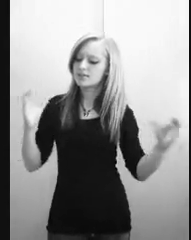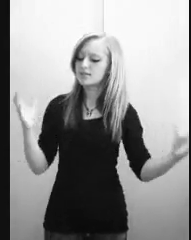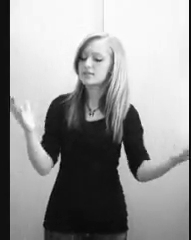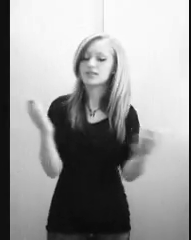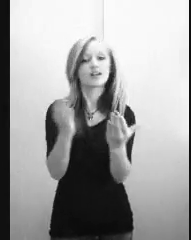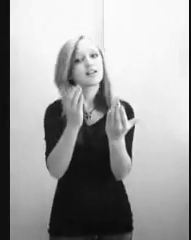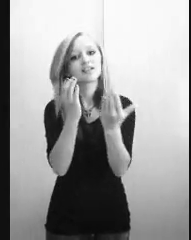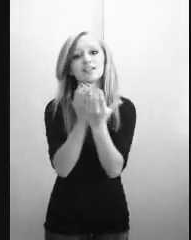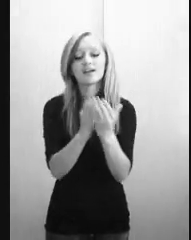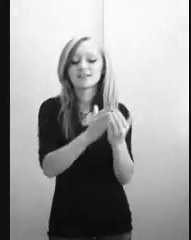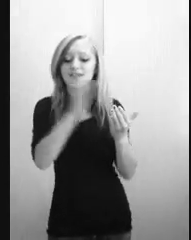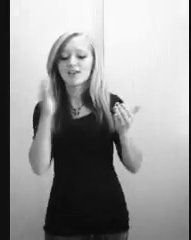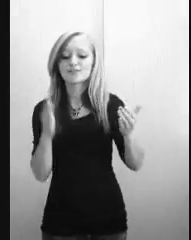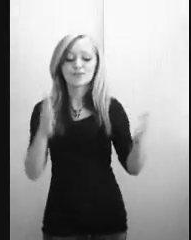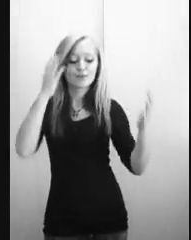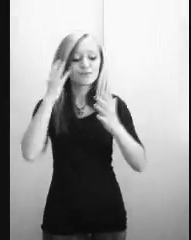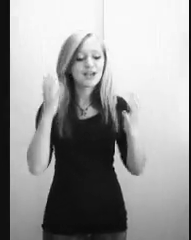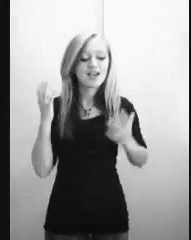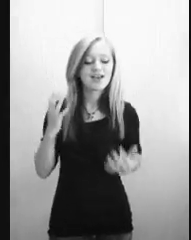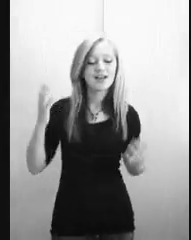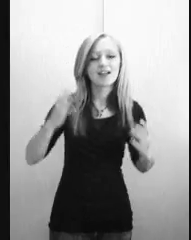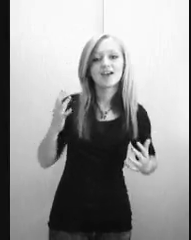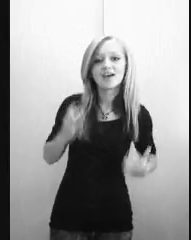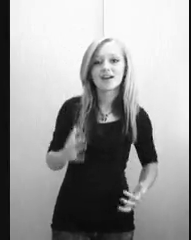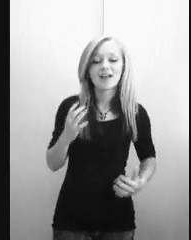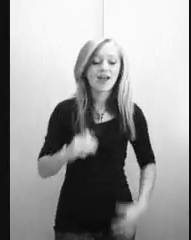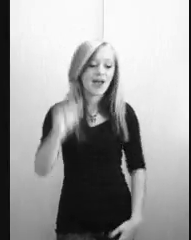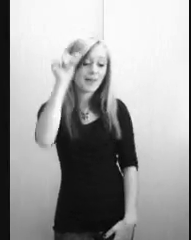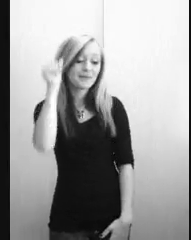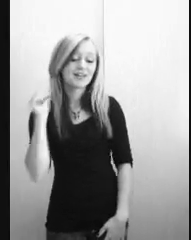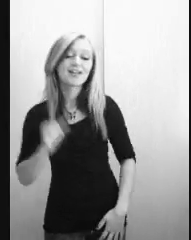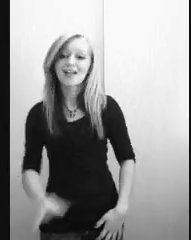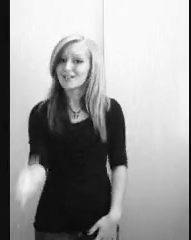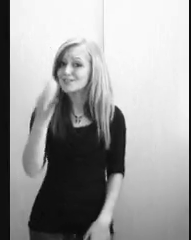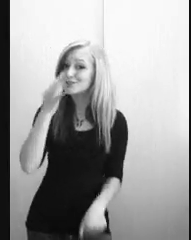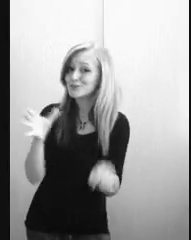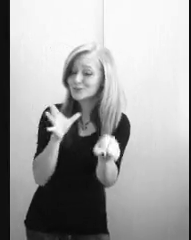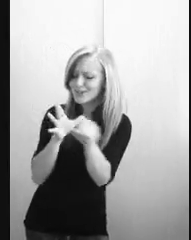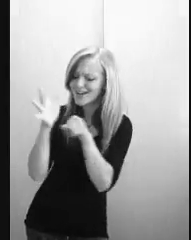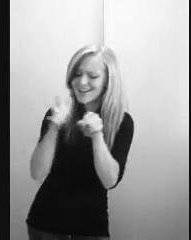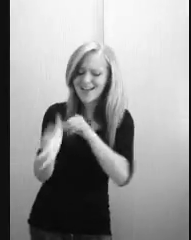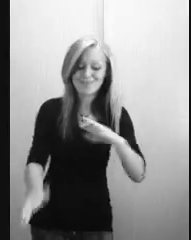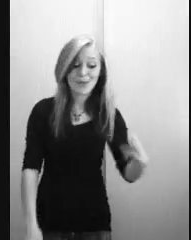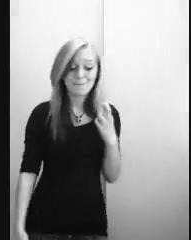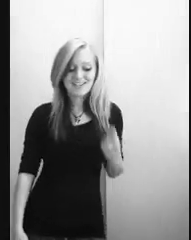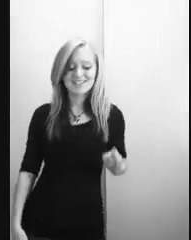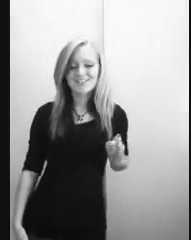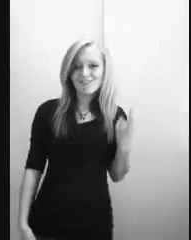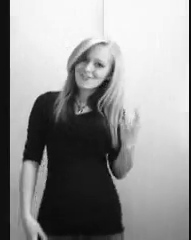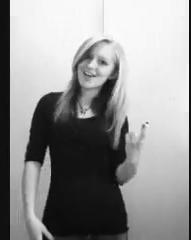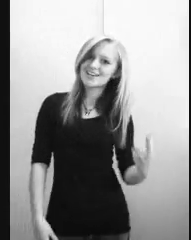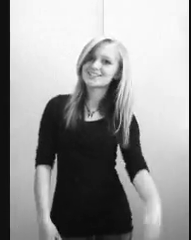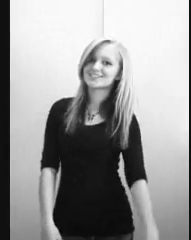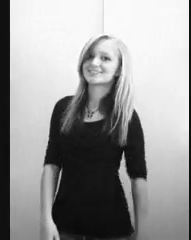If you're in class next to a redhead, you're out of here, we're shooting up the best ones.